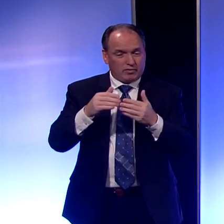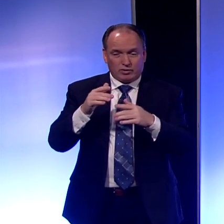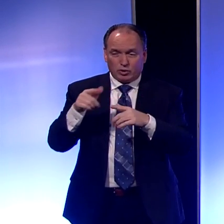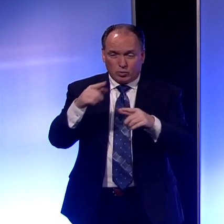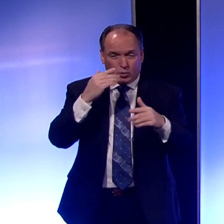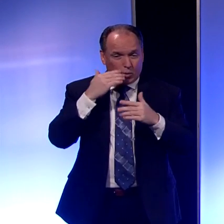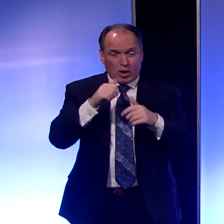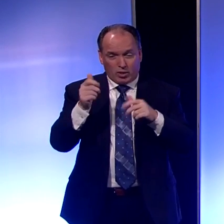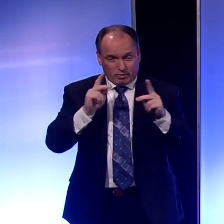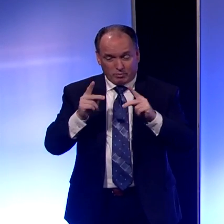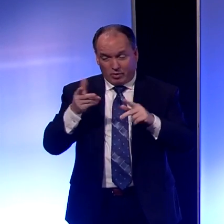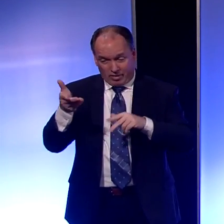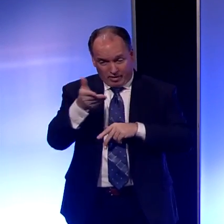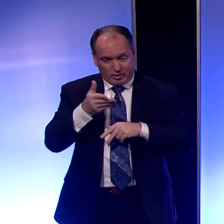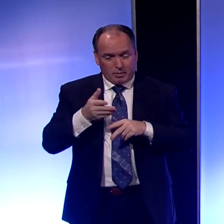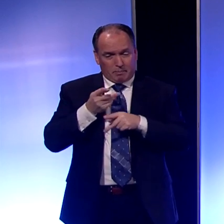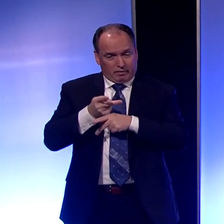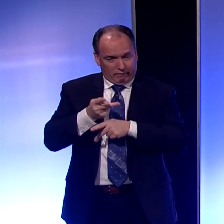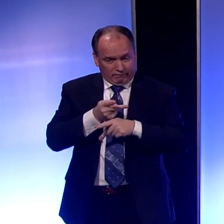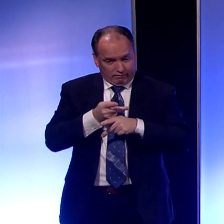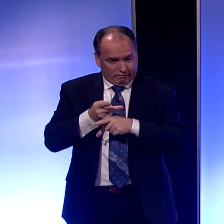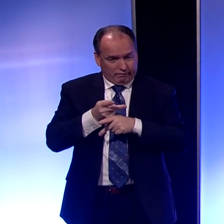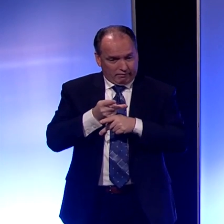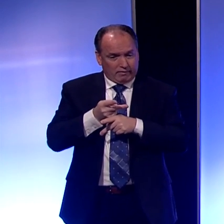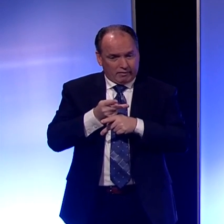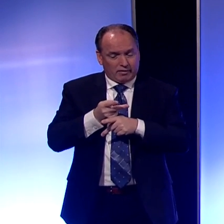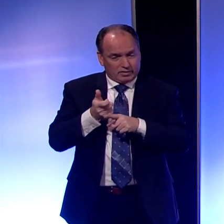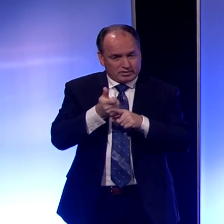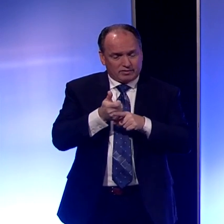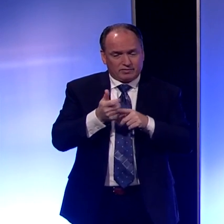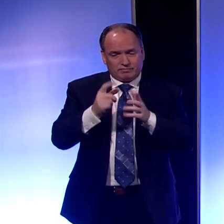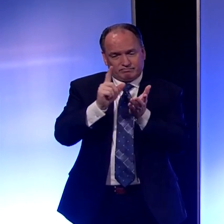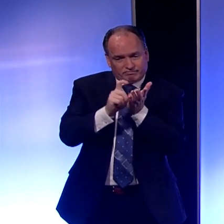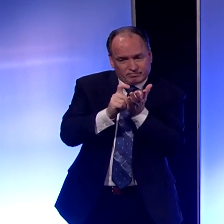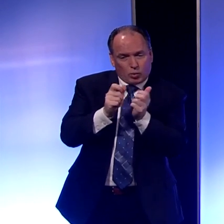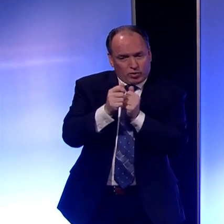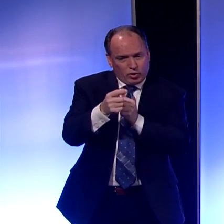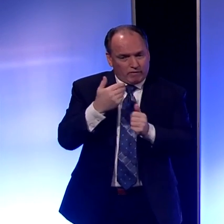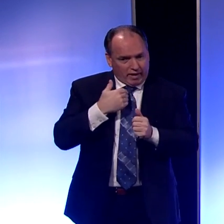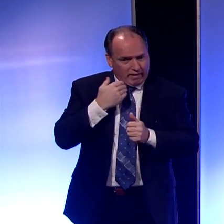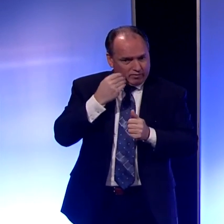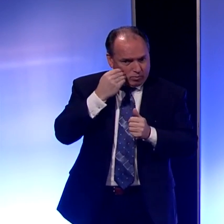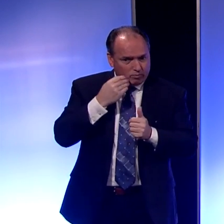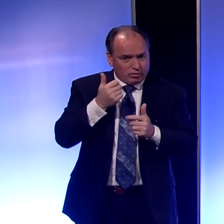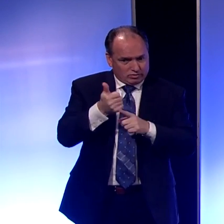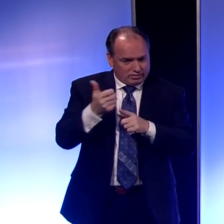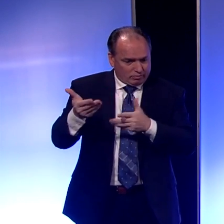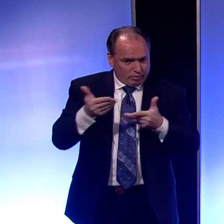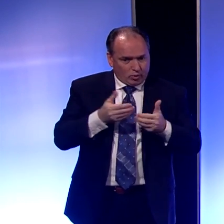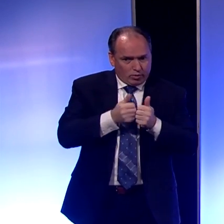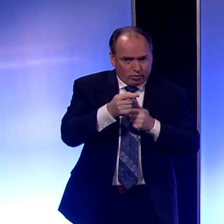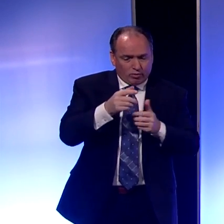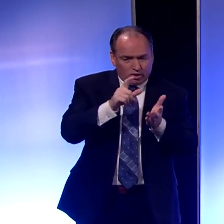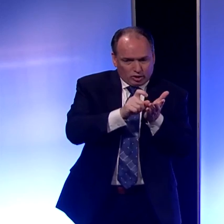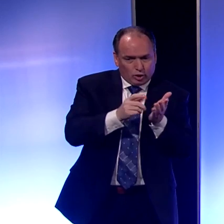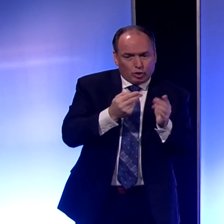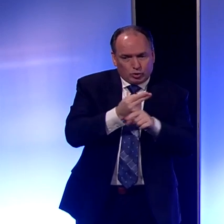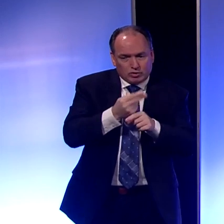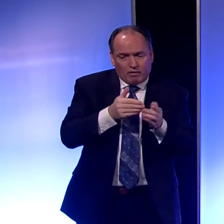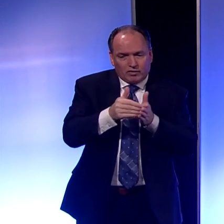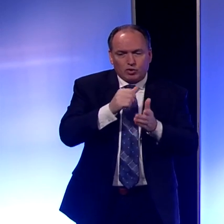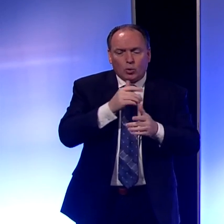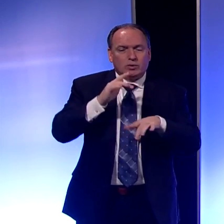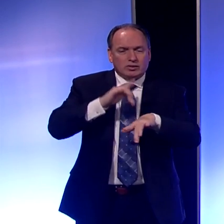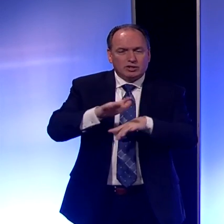where you know there's been others, be careful. Take sanitizer with you if you have it. Use it often. Don't